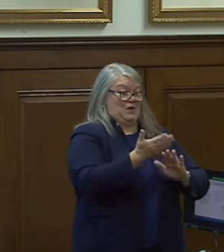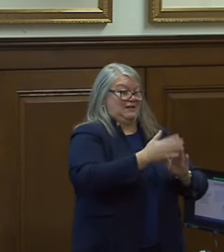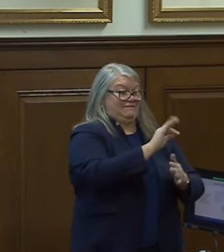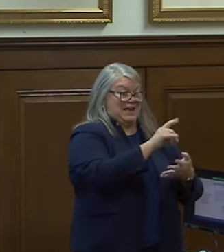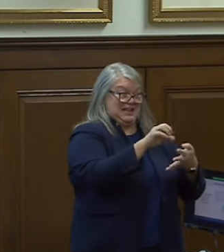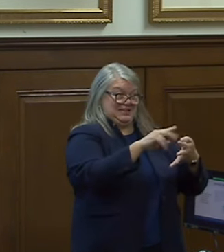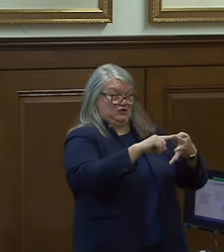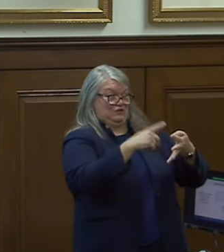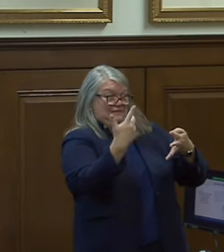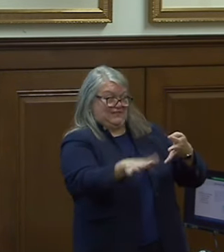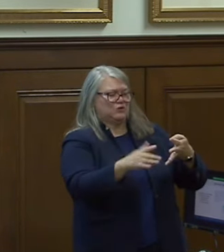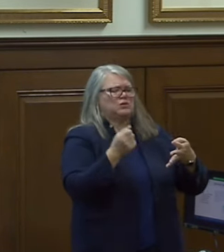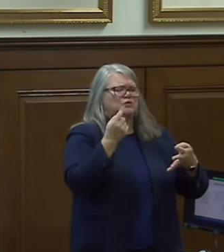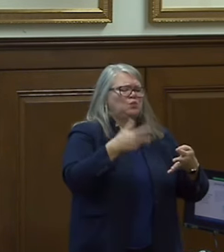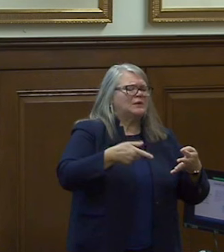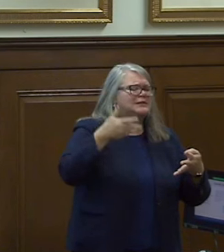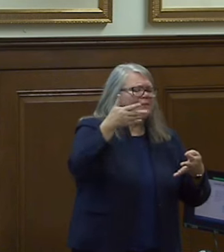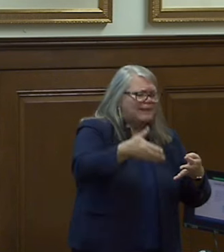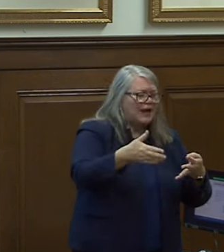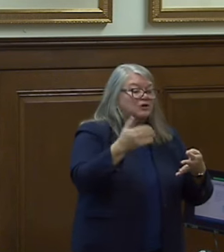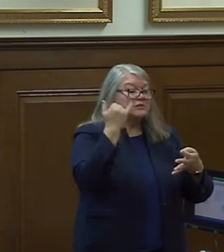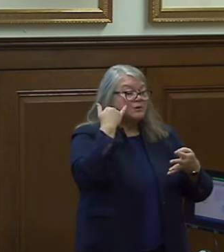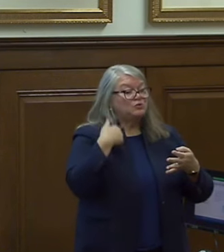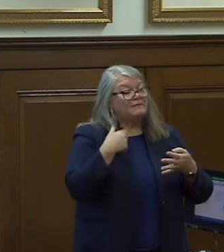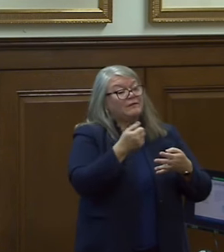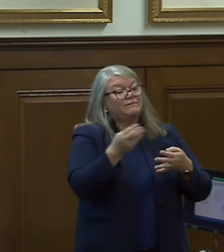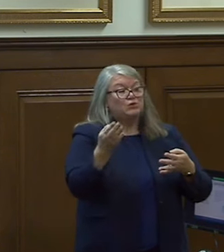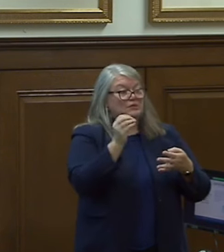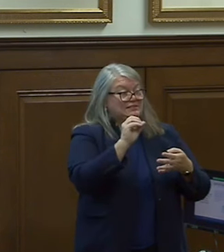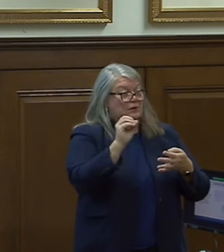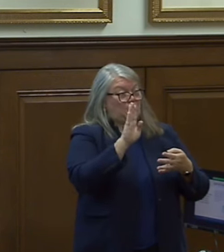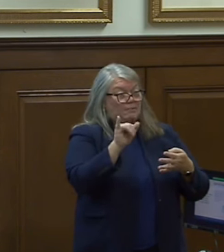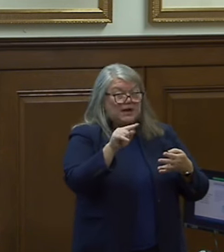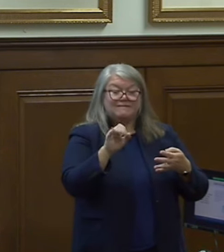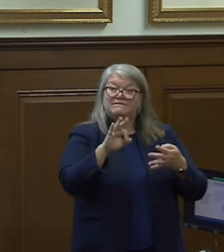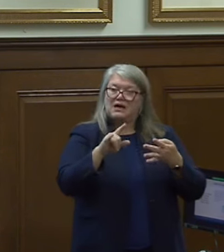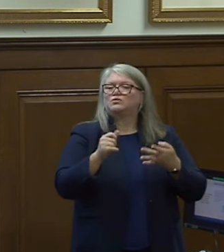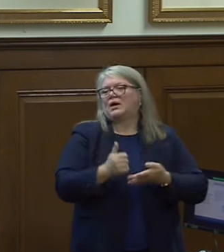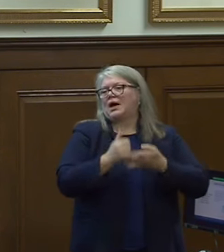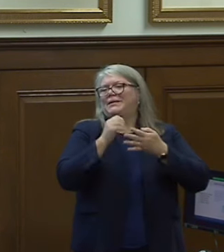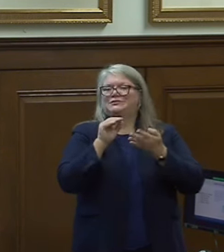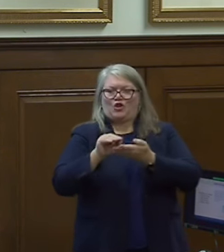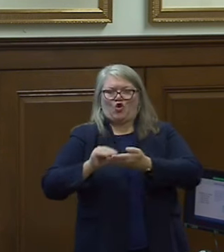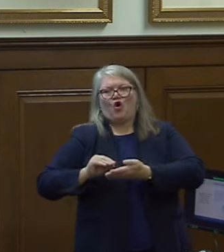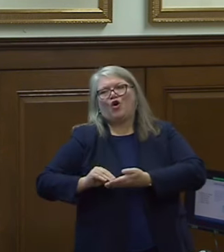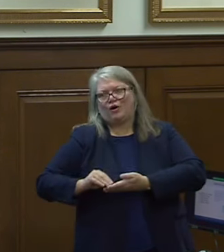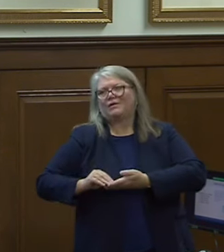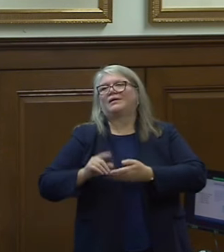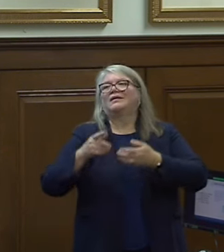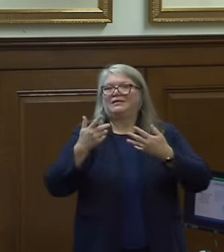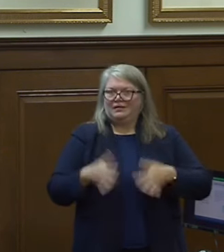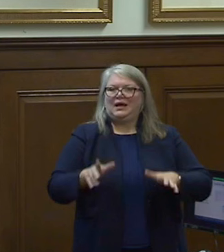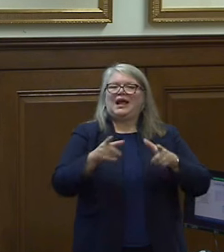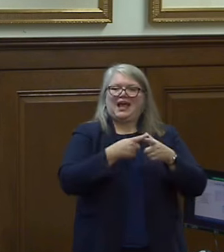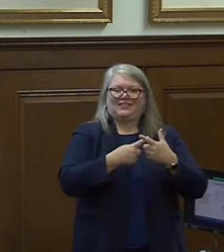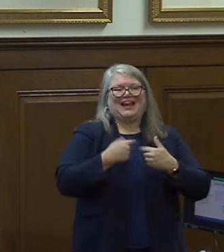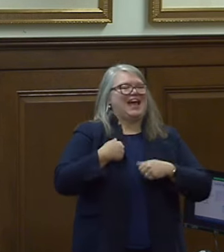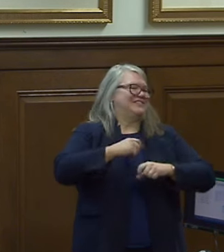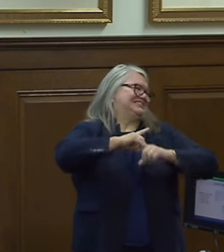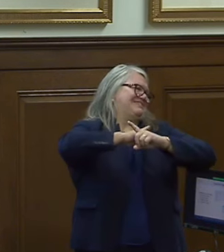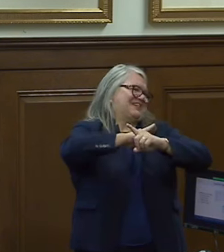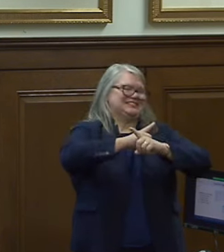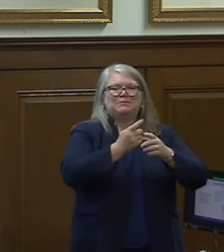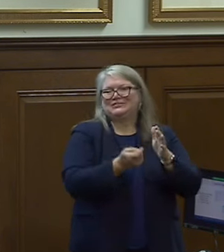lister and we understand what we have if we have a number of zero byte files this helps us log and then have a defensible